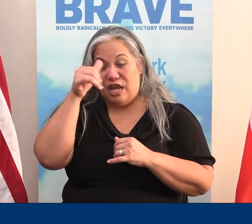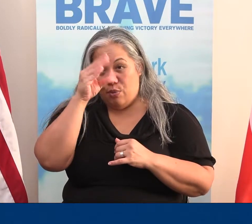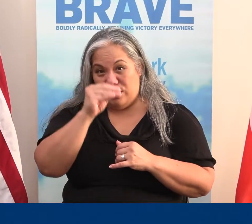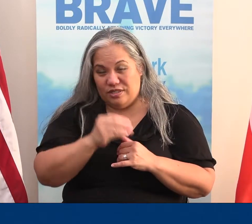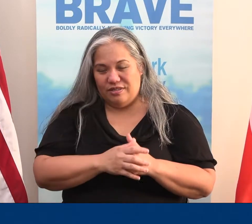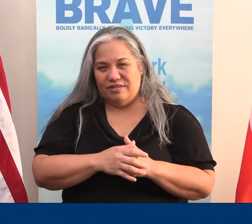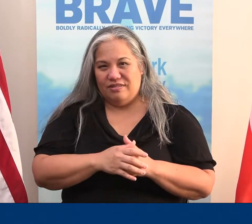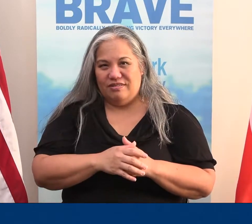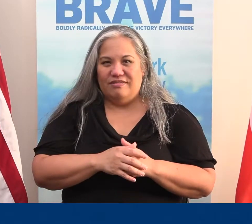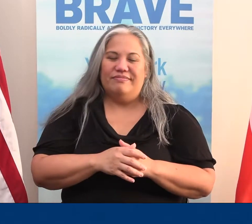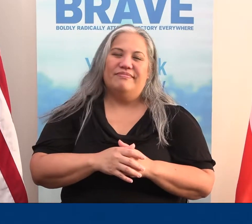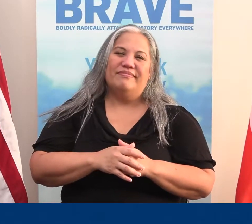Amen.